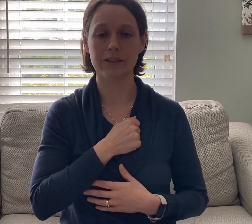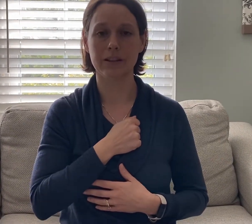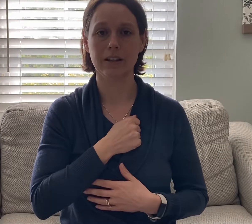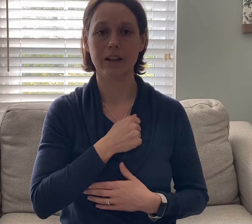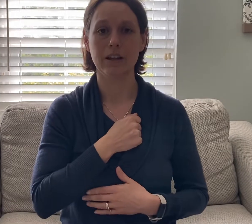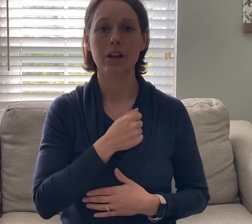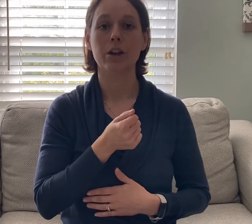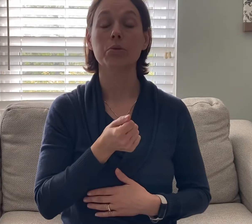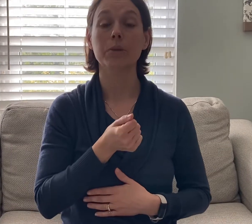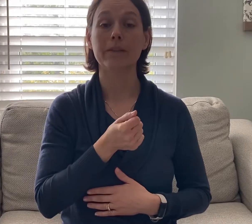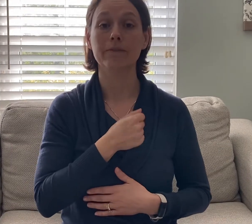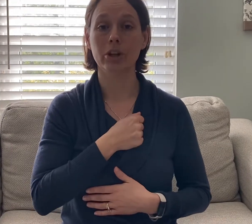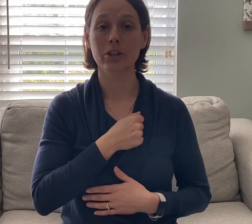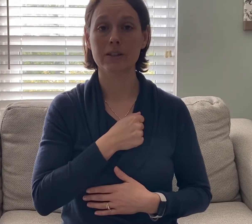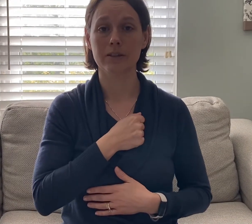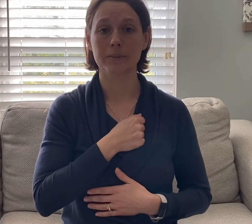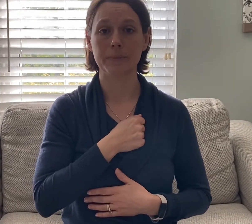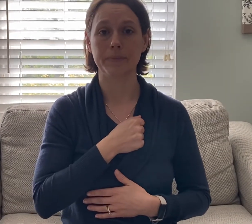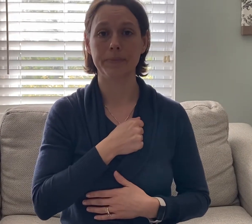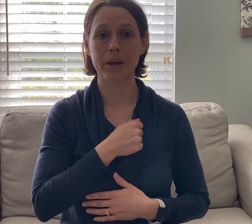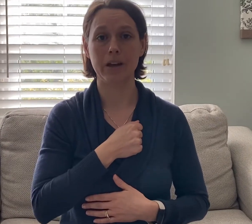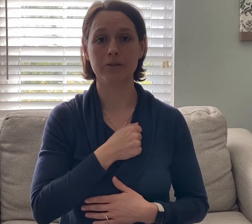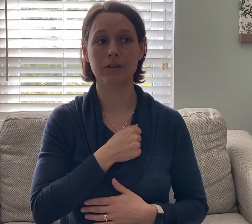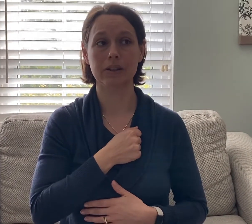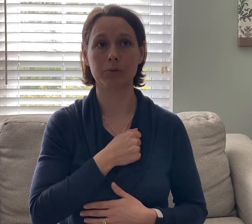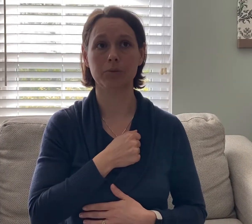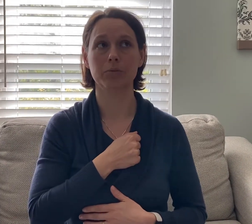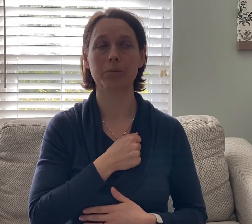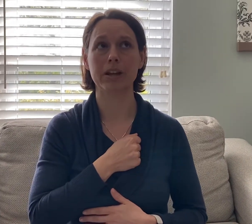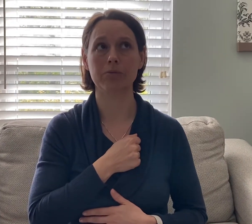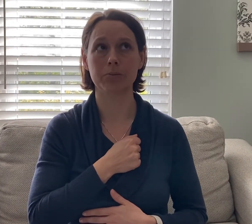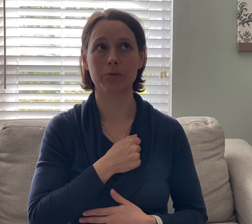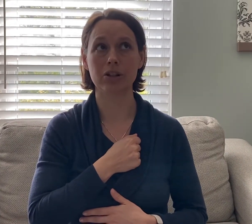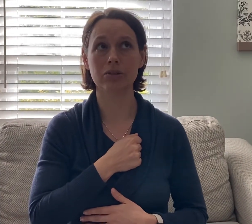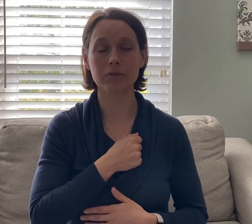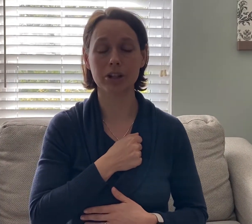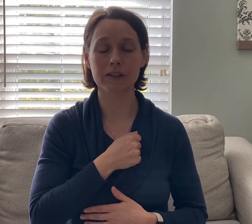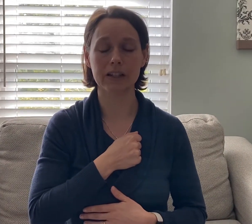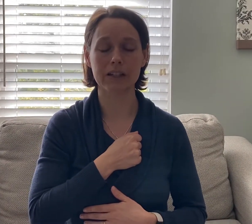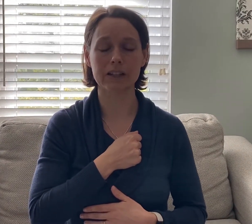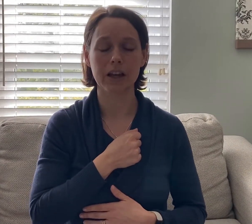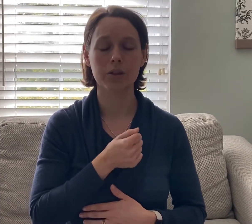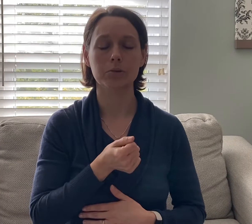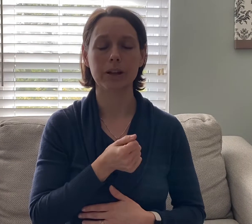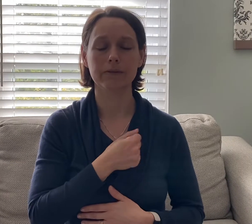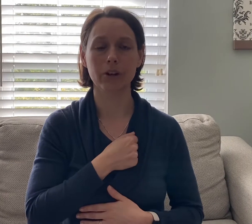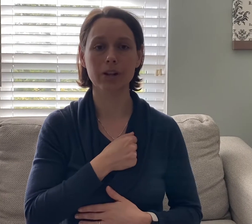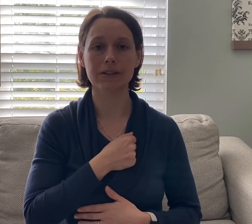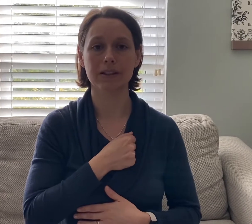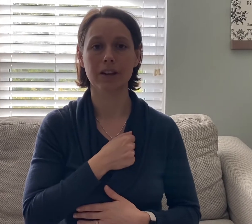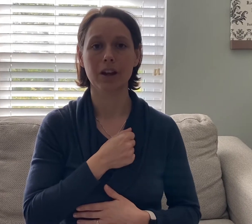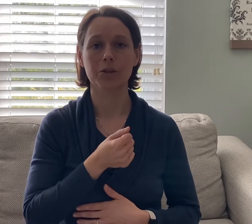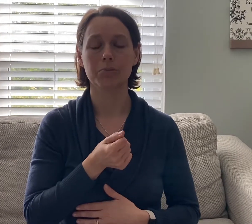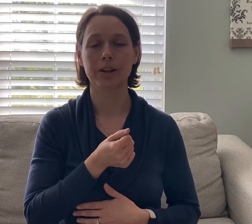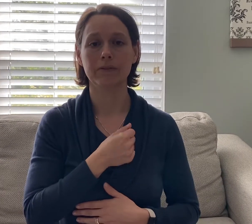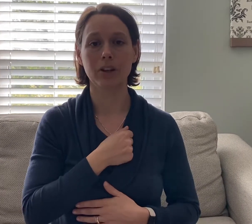through my fault pound because we're making reparation for our sin through my fault through my fault